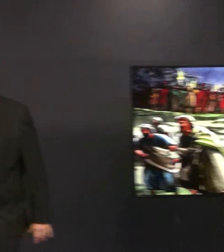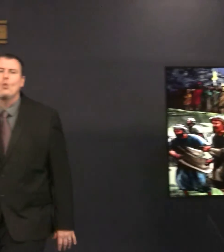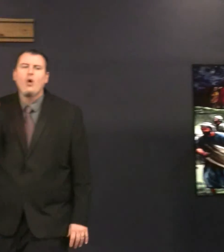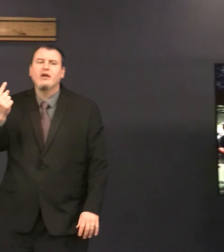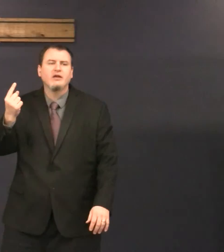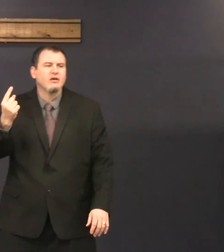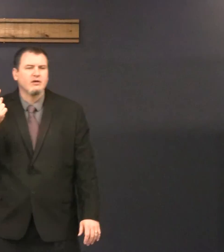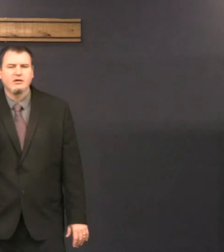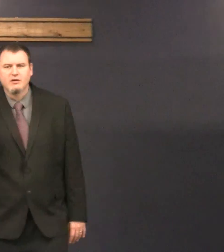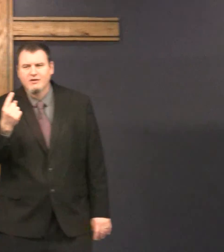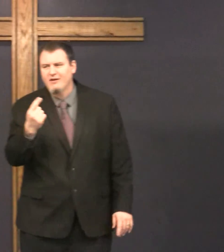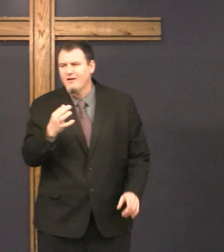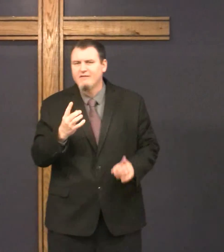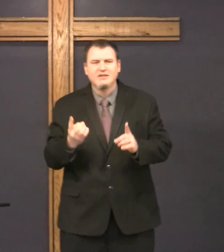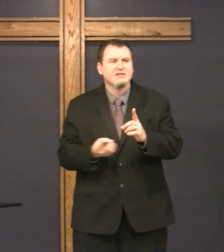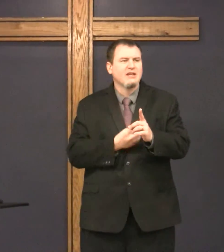Boo! Boo!